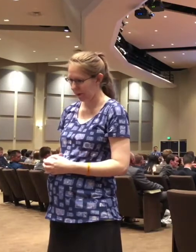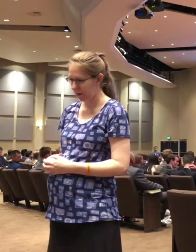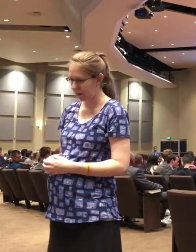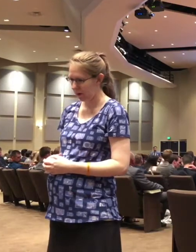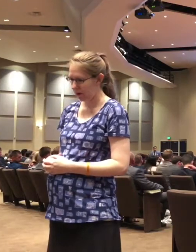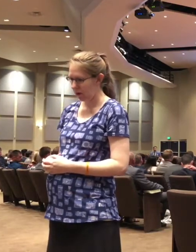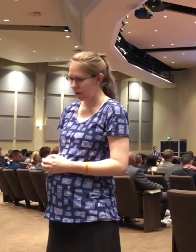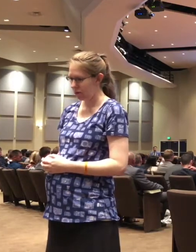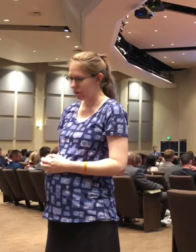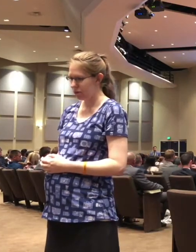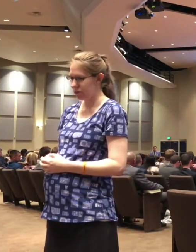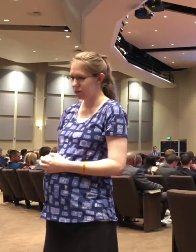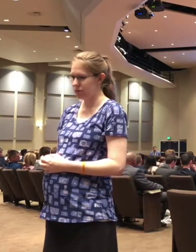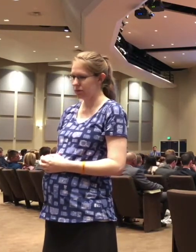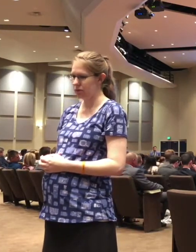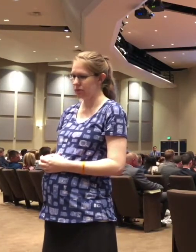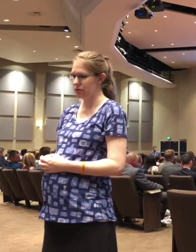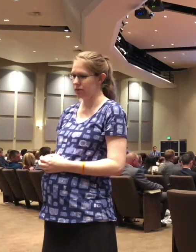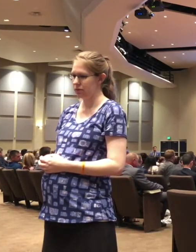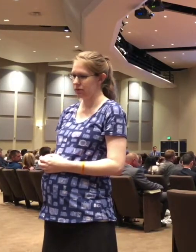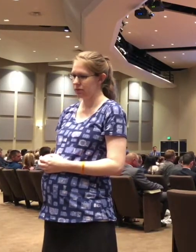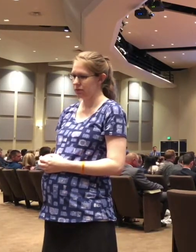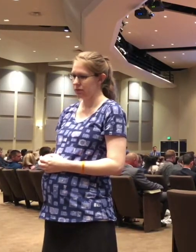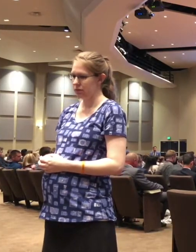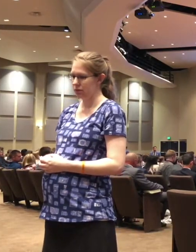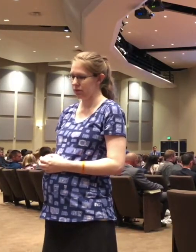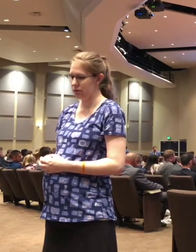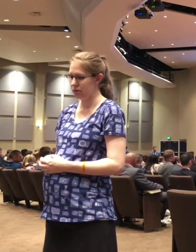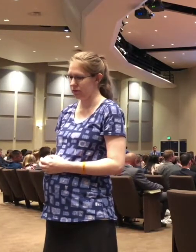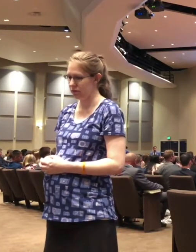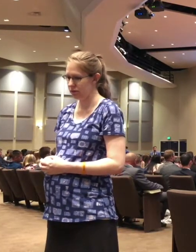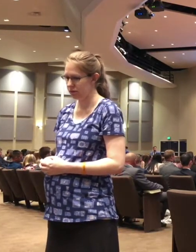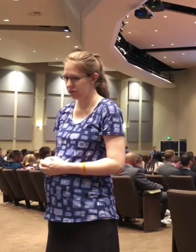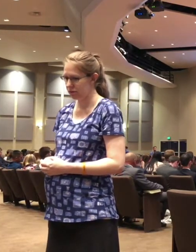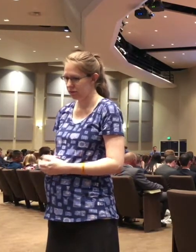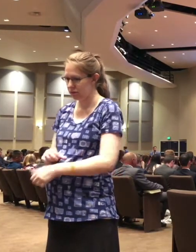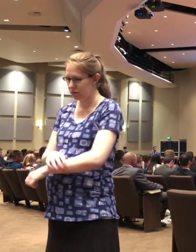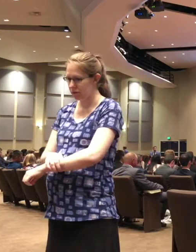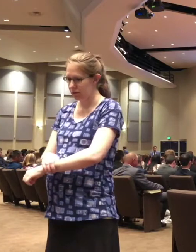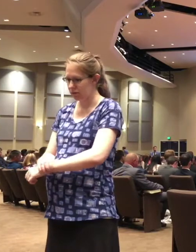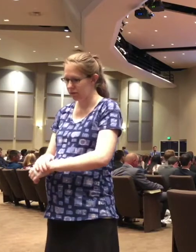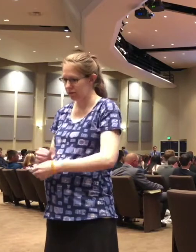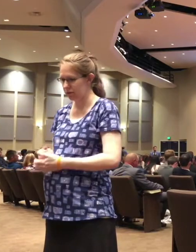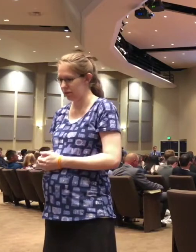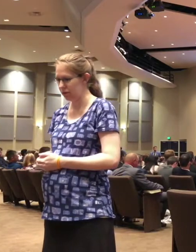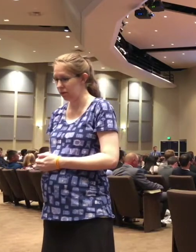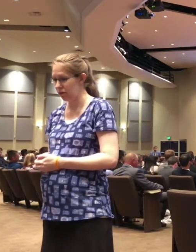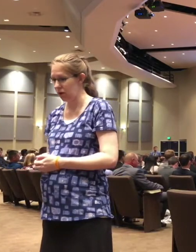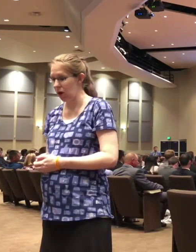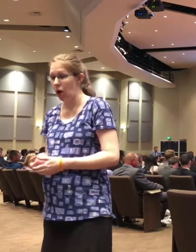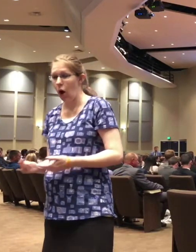Life is easy when you're up on the mountain,